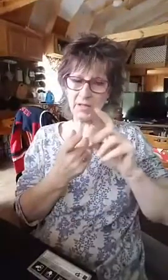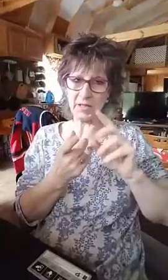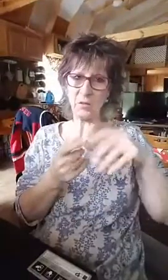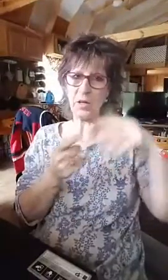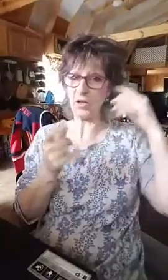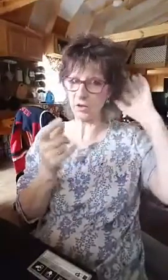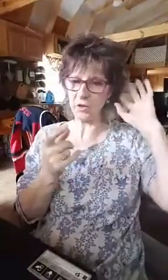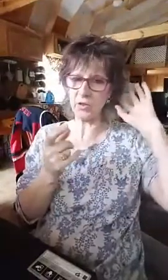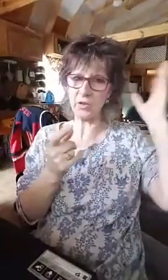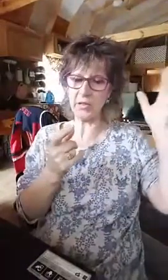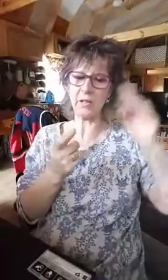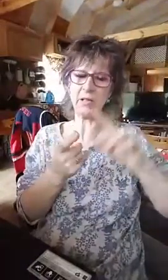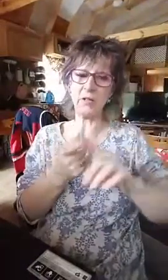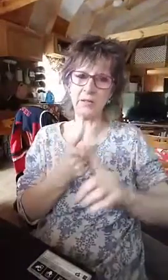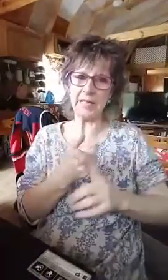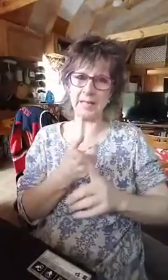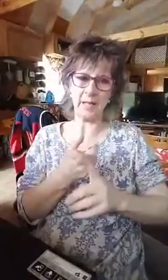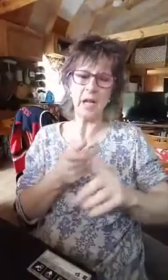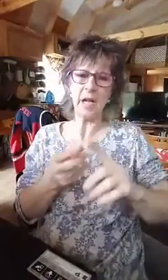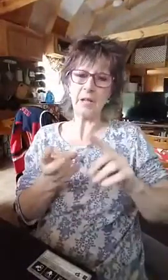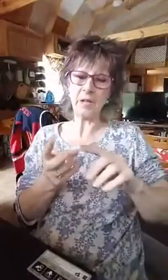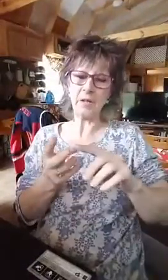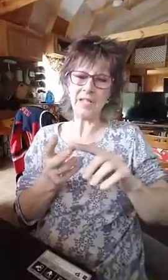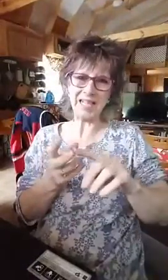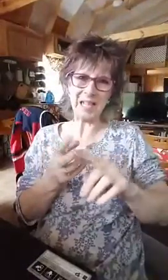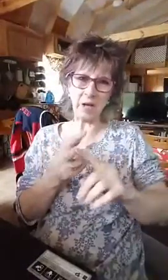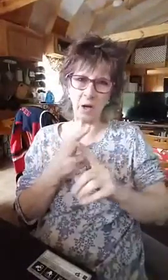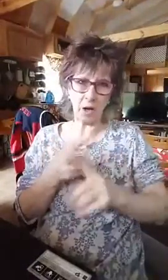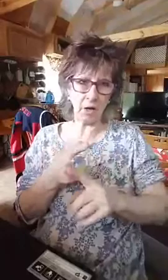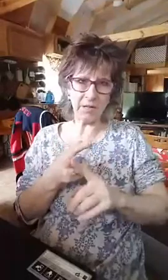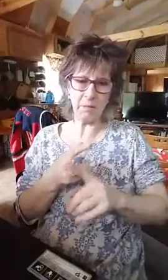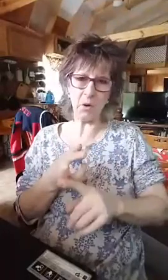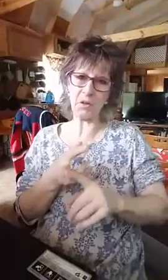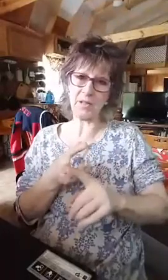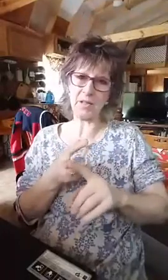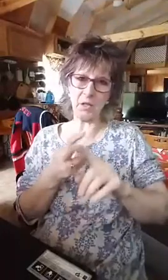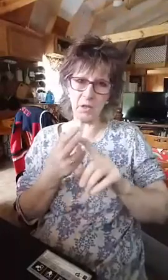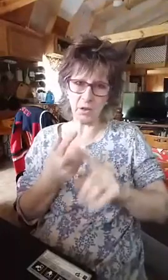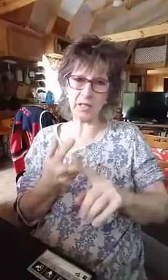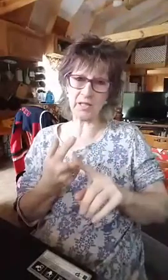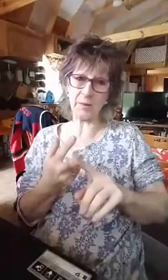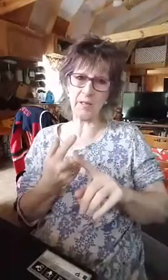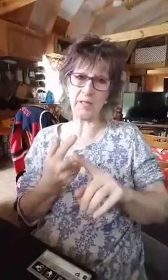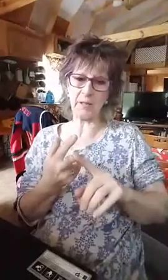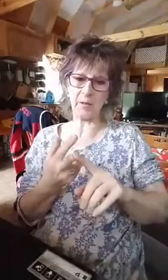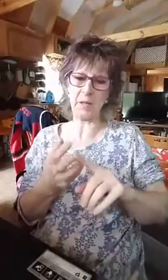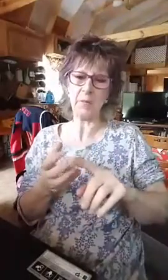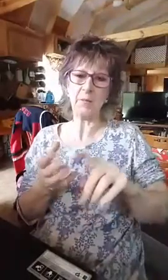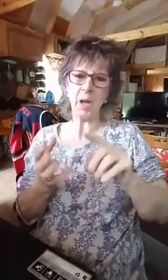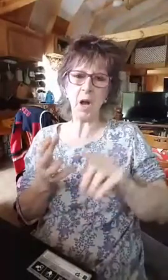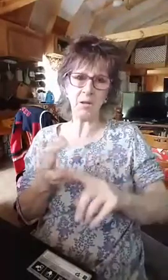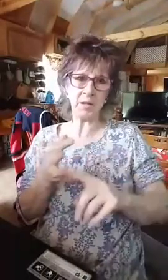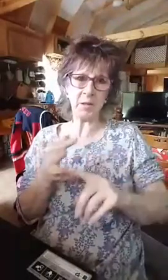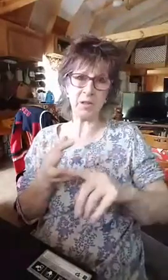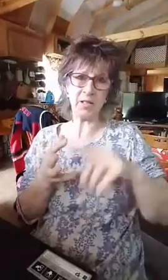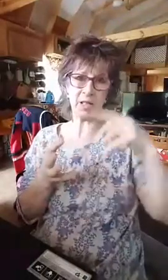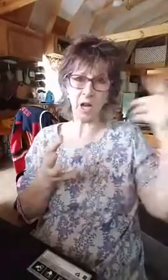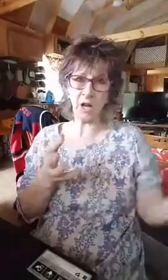situation. You use your ears and you listen. Then you dig out all the emotions that you're experiencing from it, all the emotions, the other